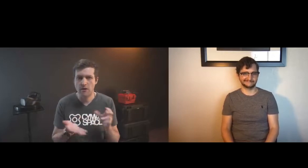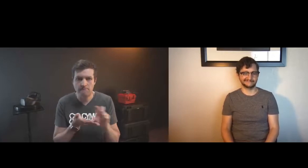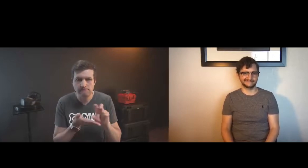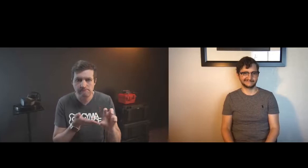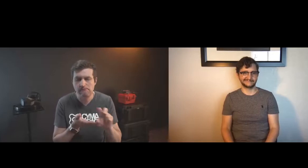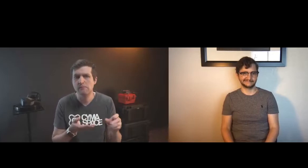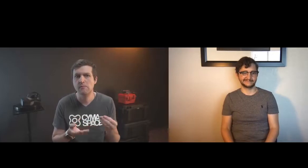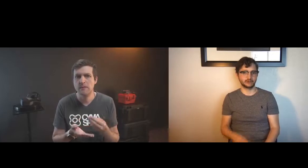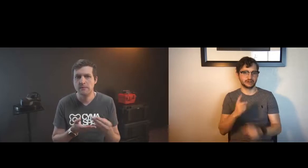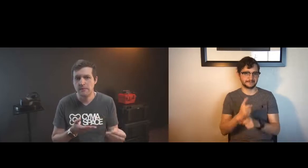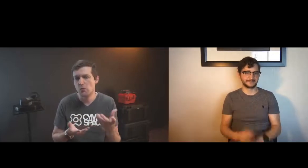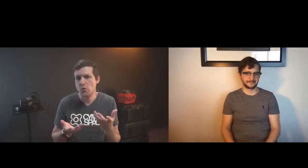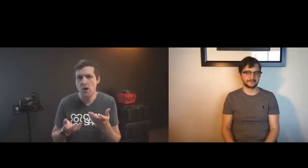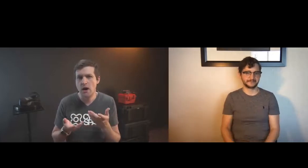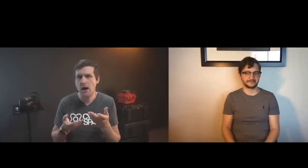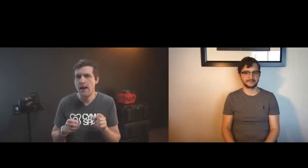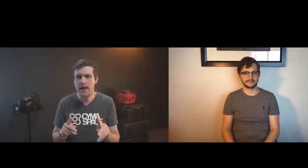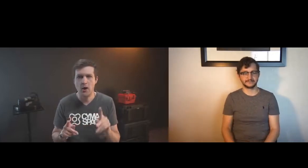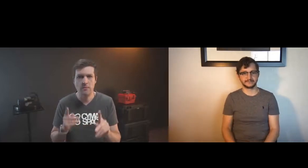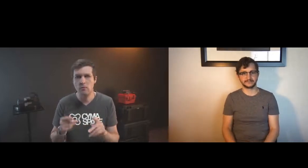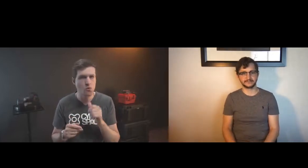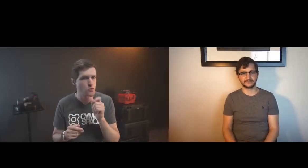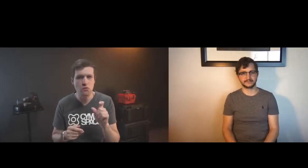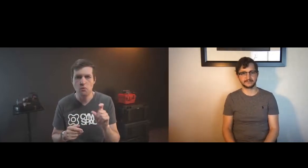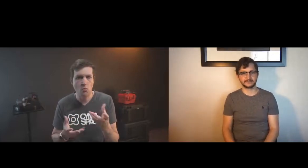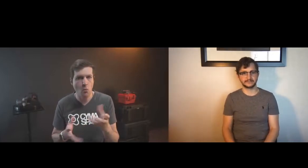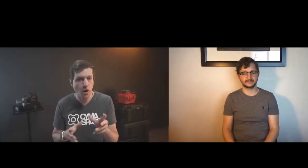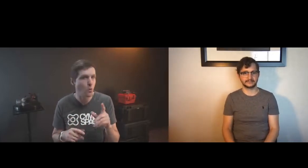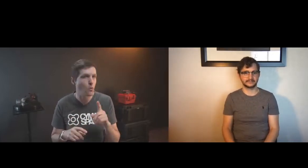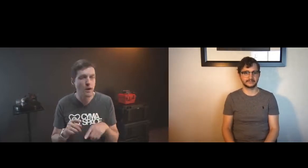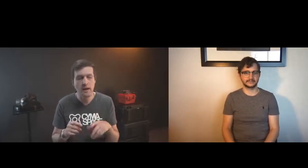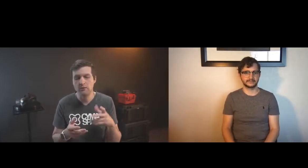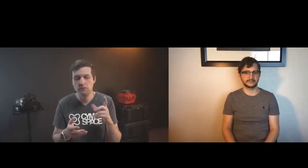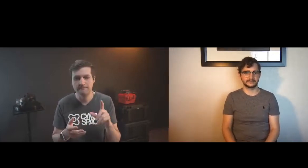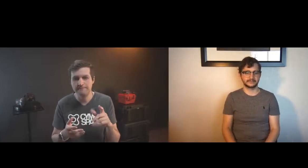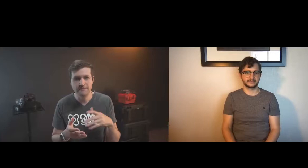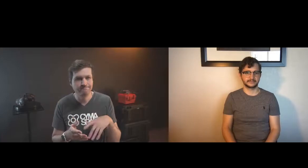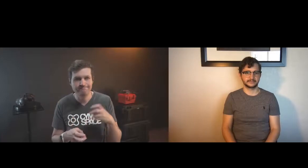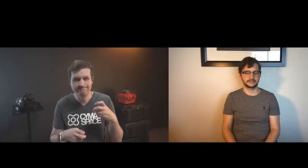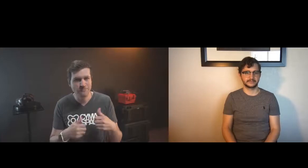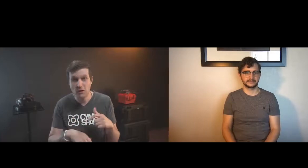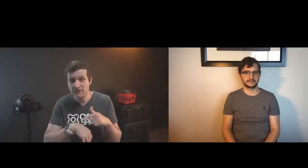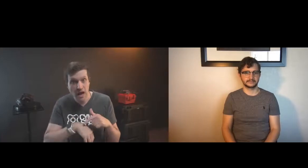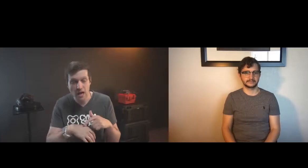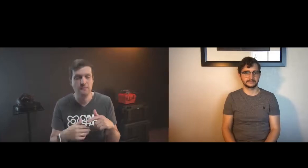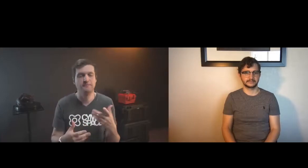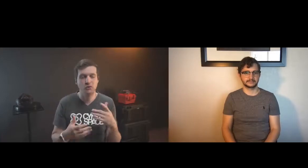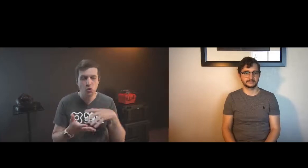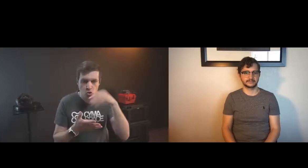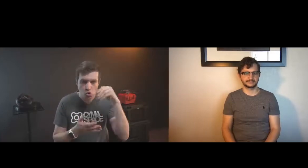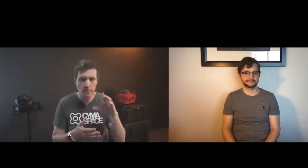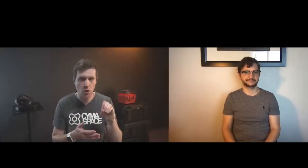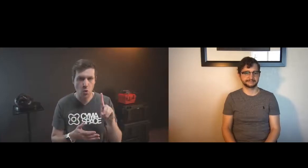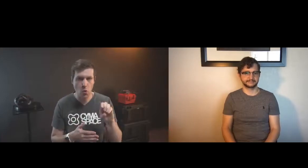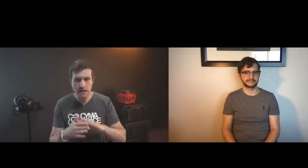or no code platforms and having more of an investment there so that people who don't want to or who can't or